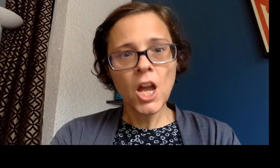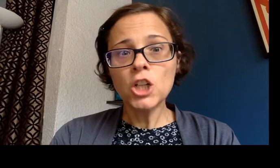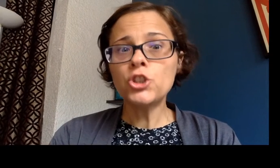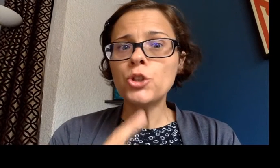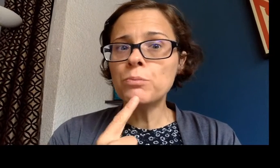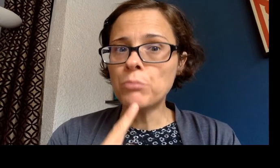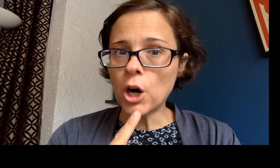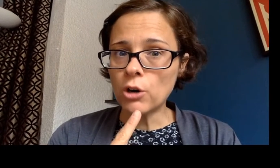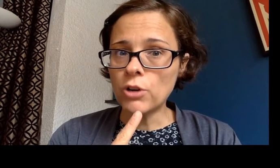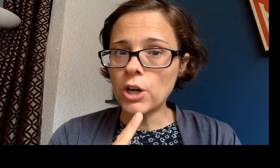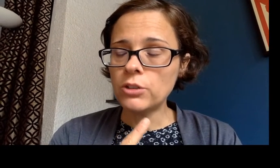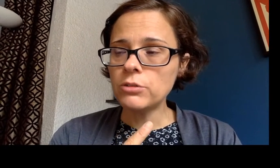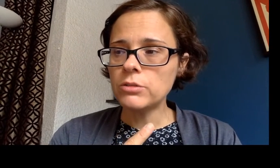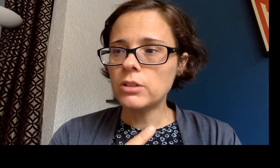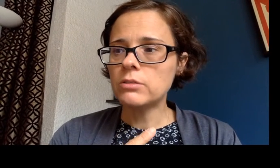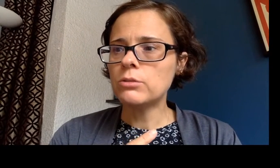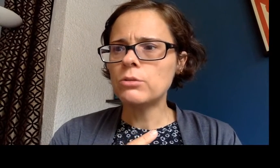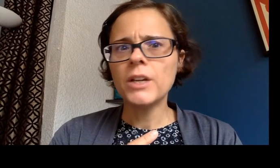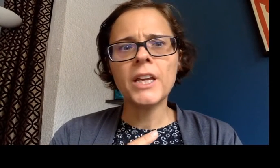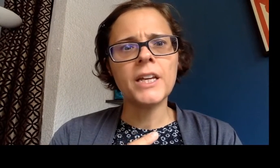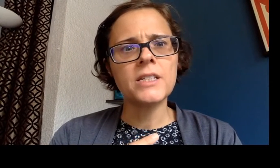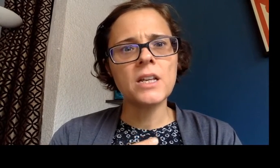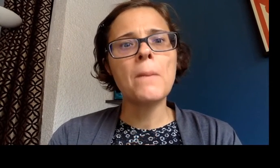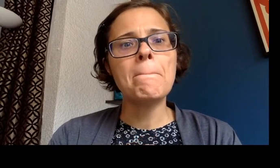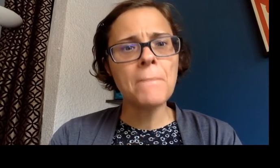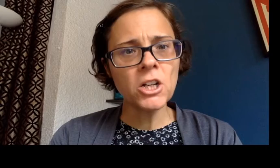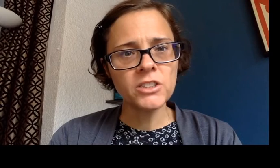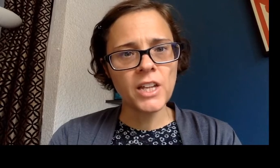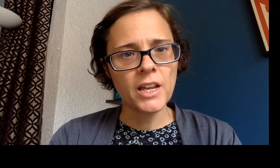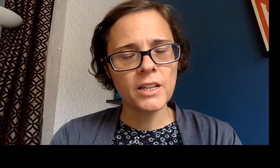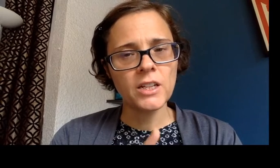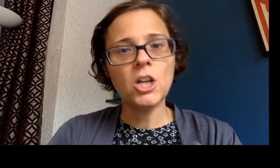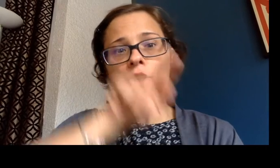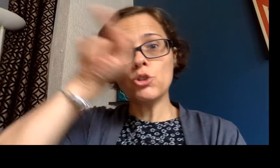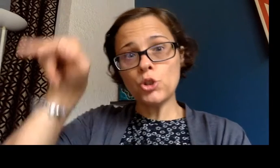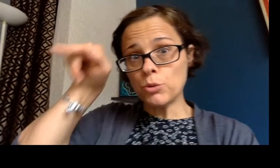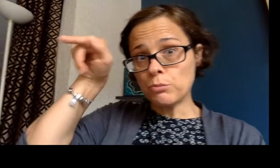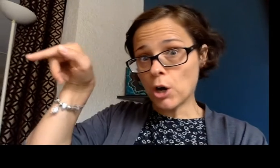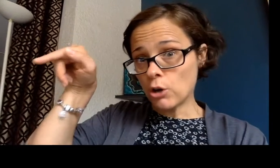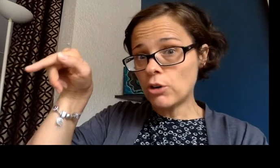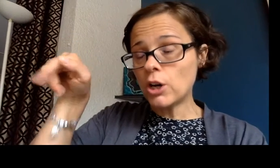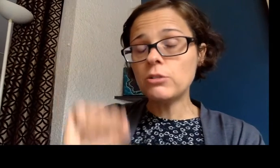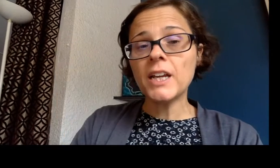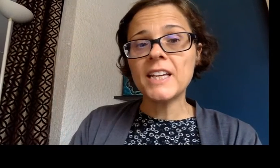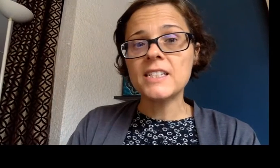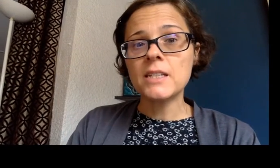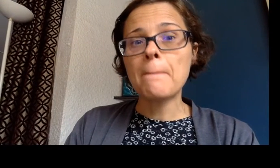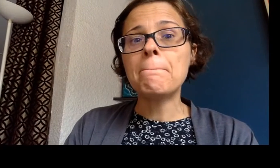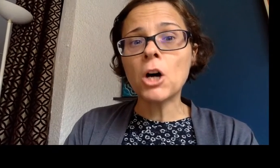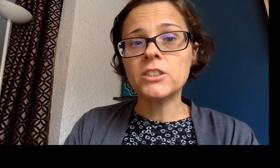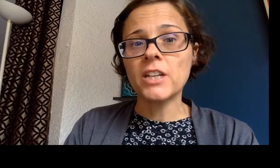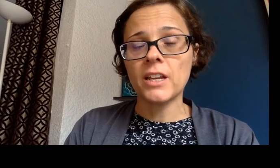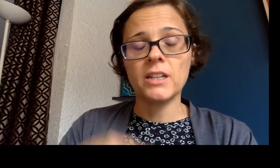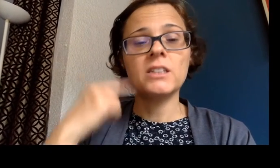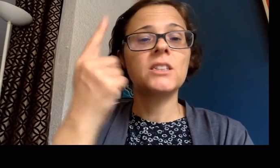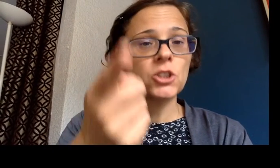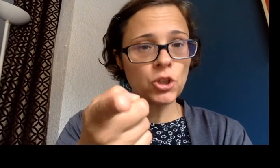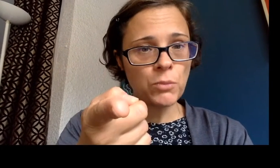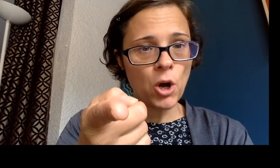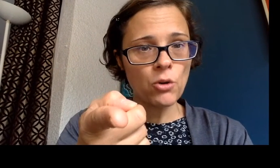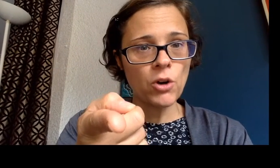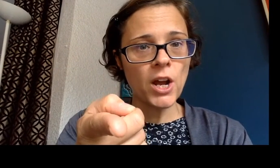Tomorrow is Monday. Tomorrow is Monday.